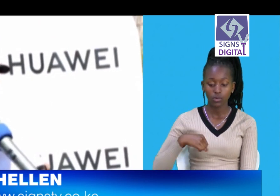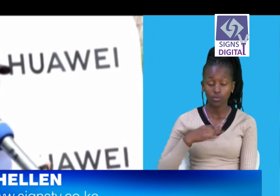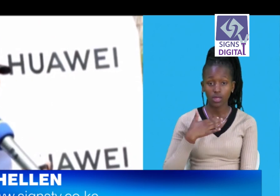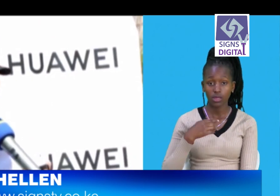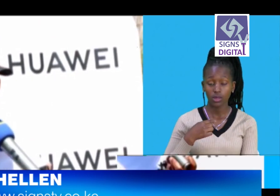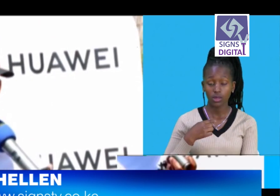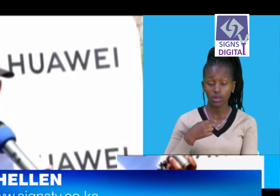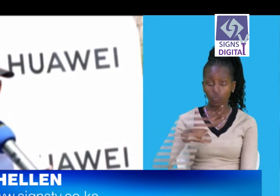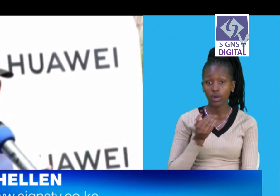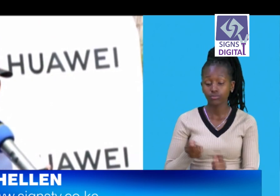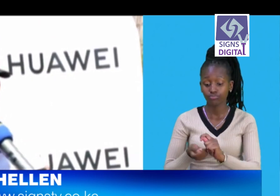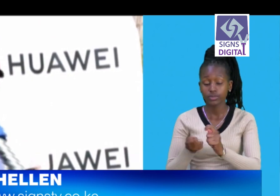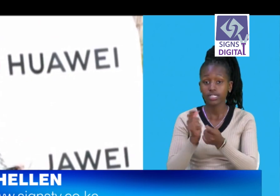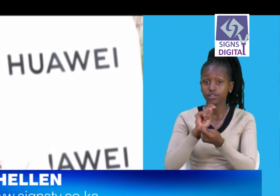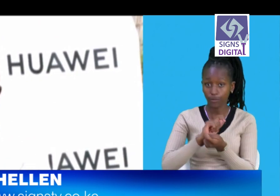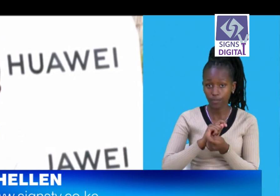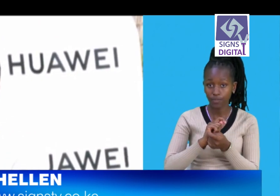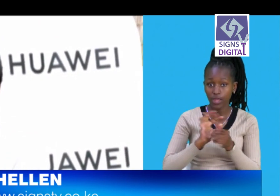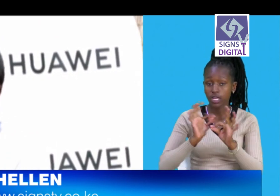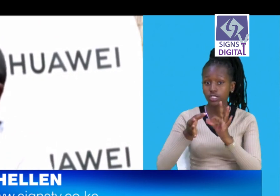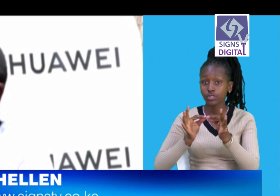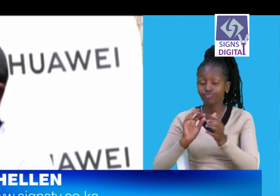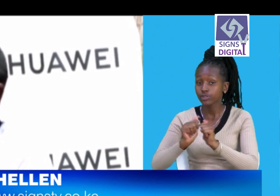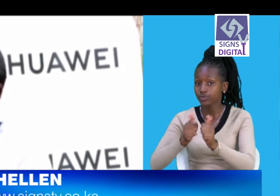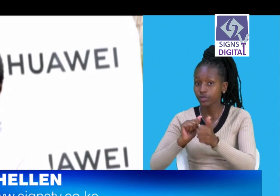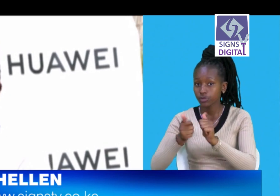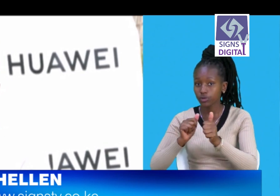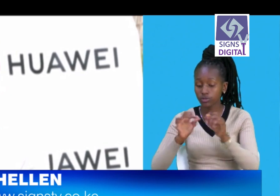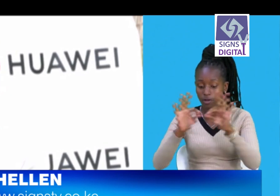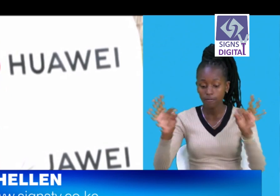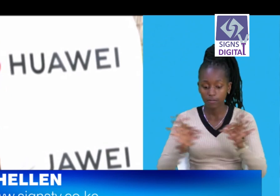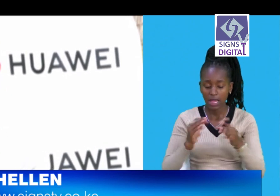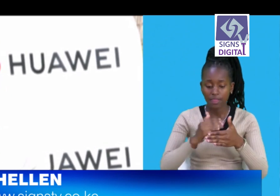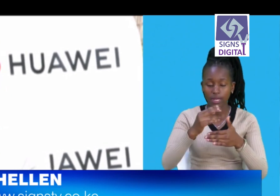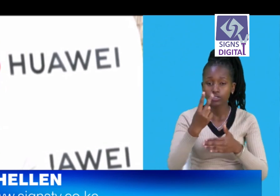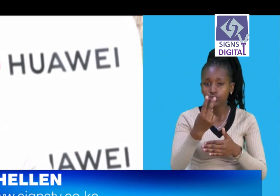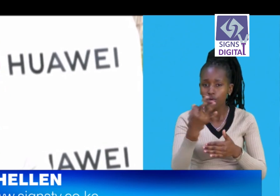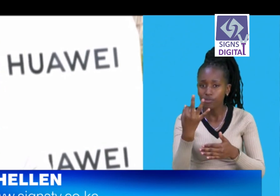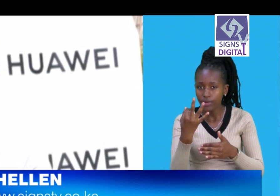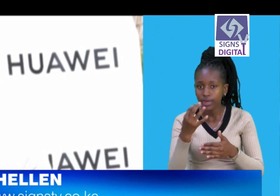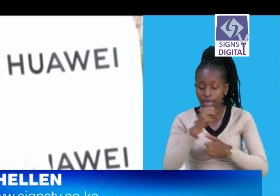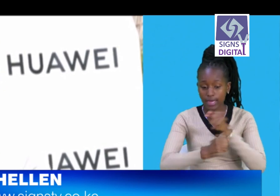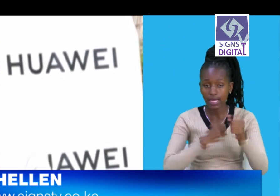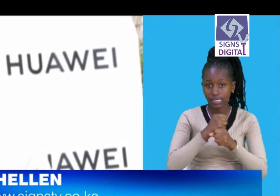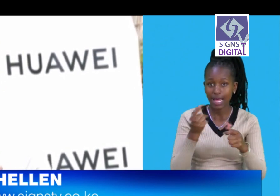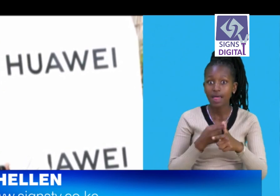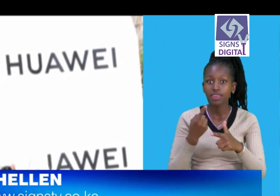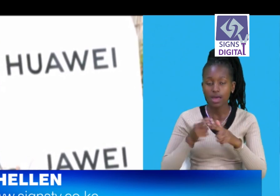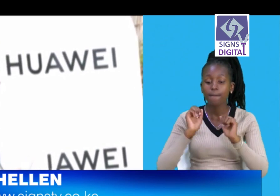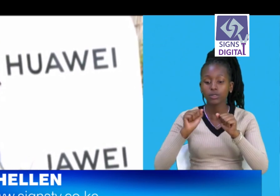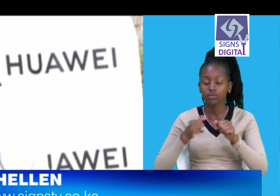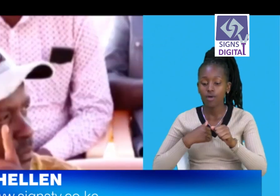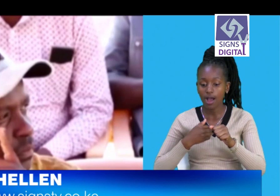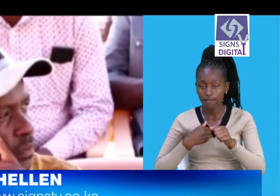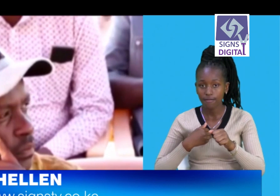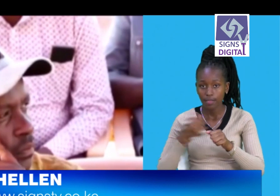our sporting facilities and in the next two three years we are going to have training facilities in this country